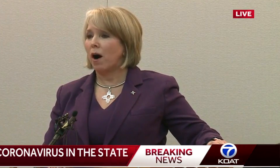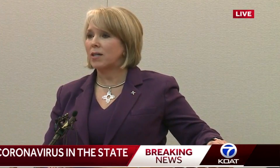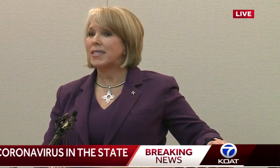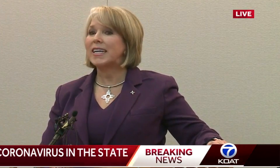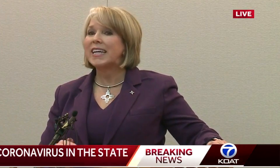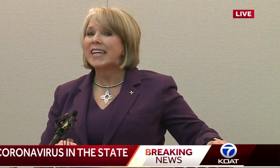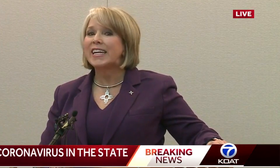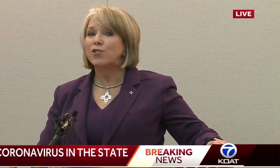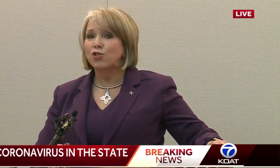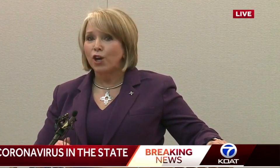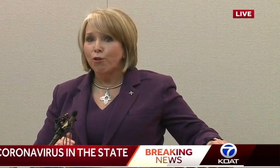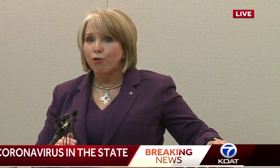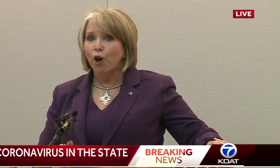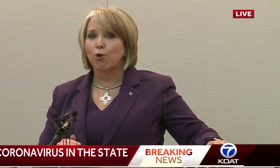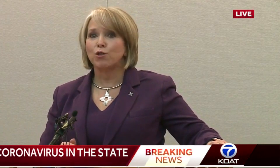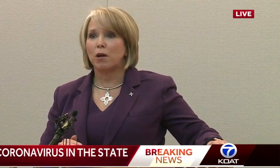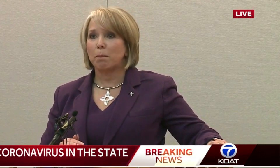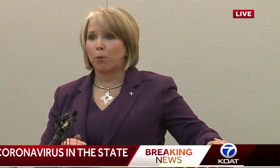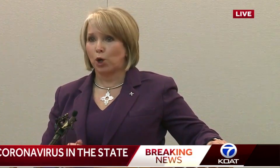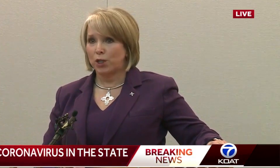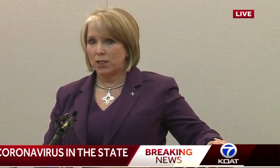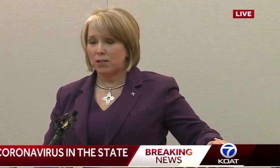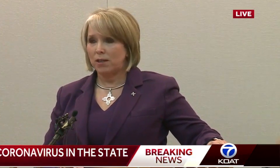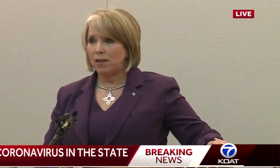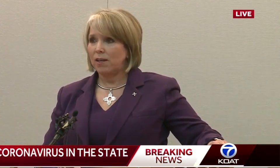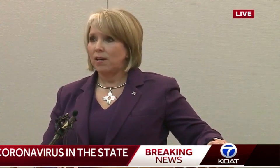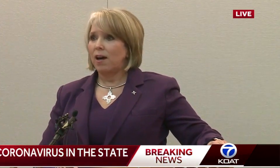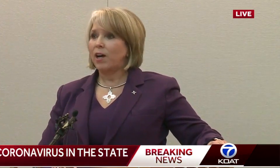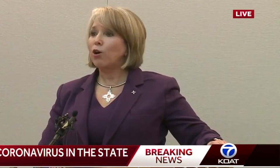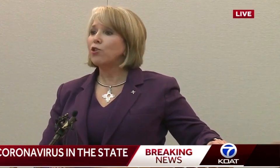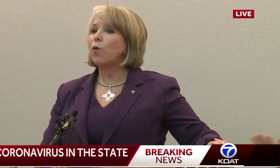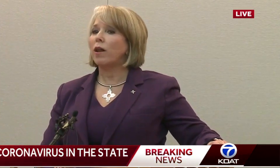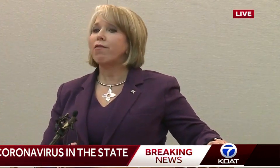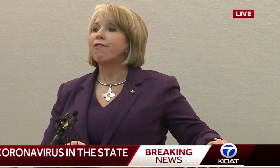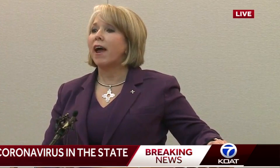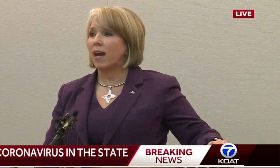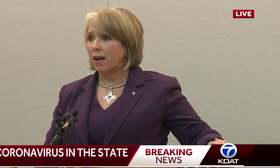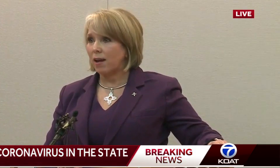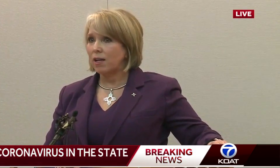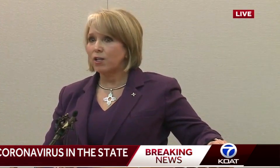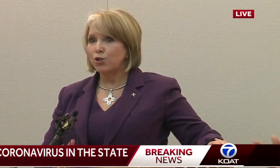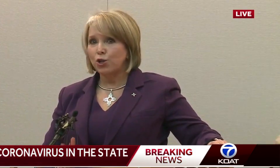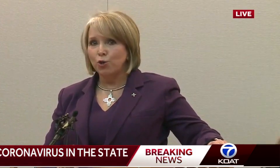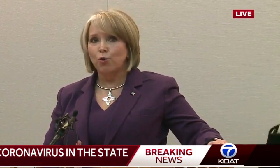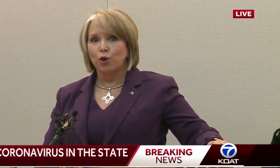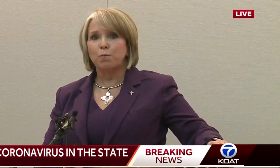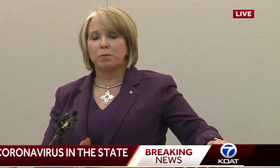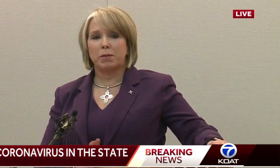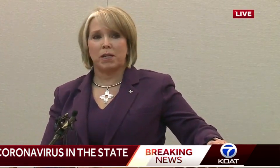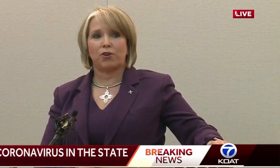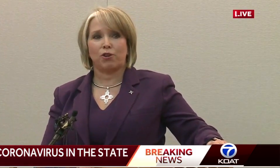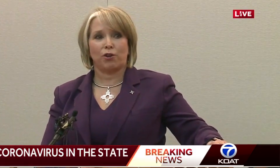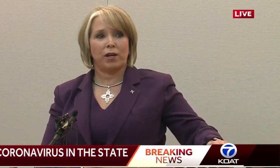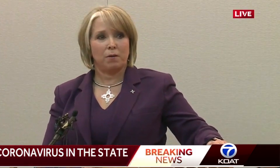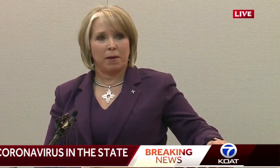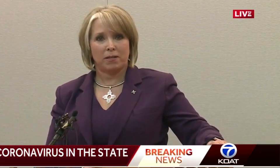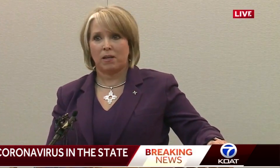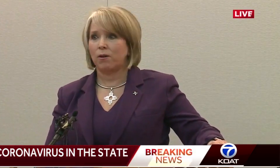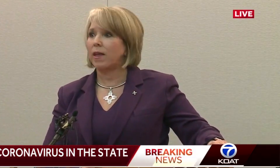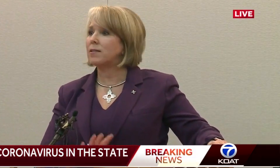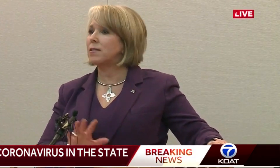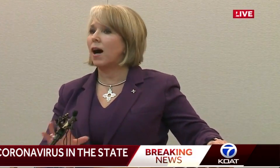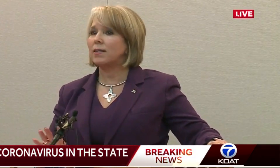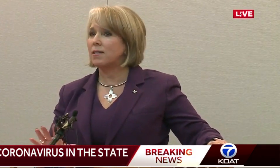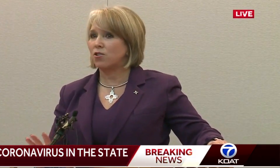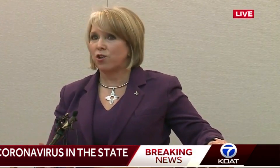in our toolbox to ease those burdens. I also want to thank two groups in particular in New